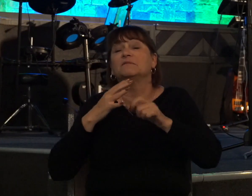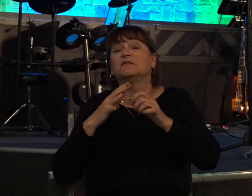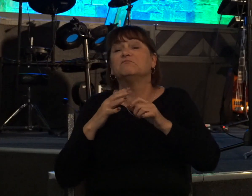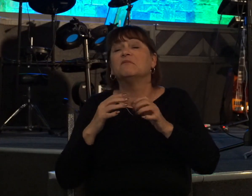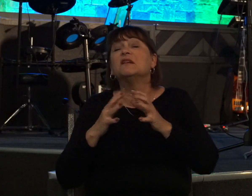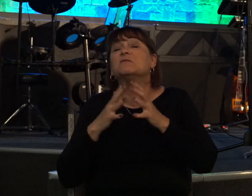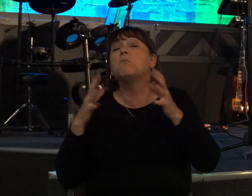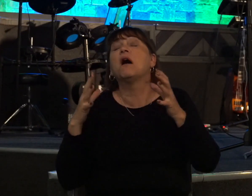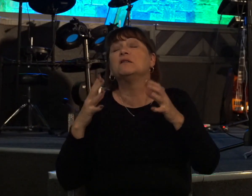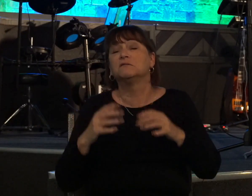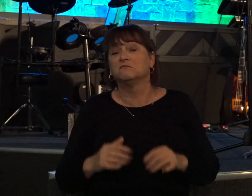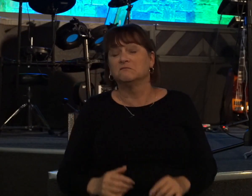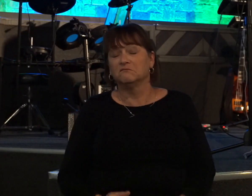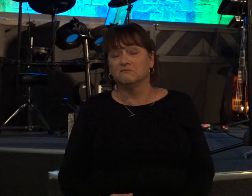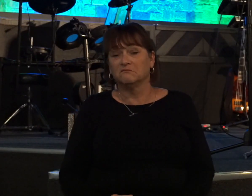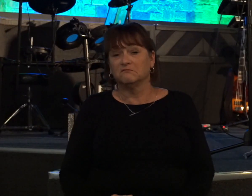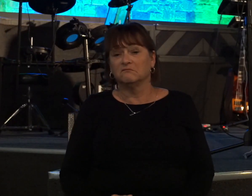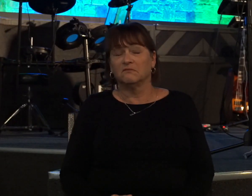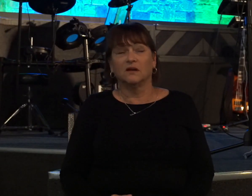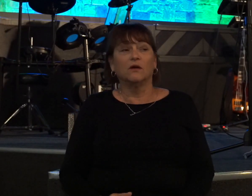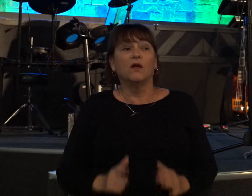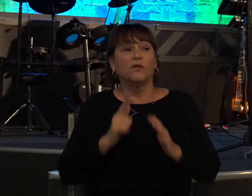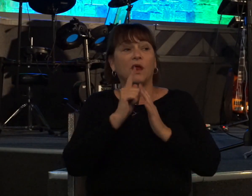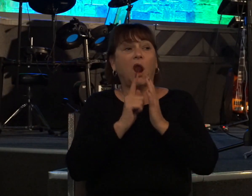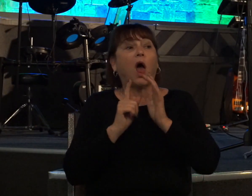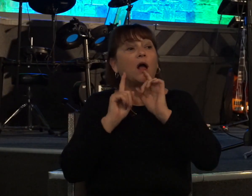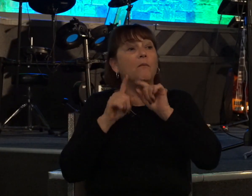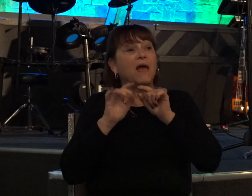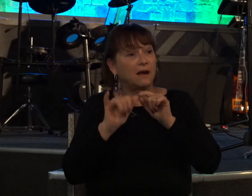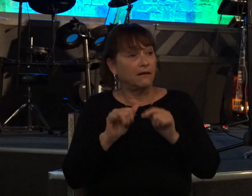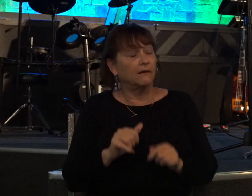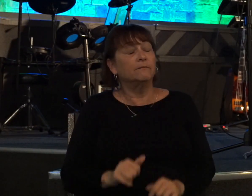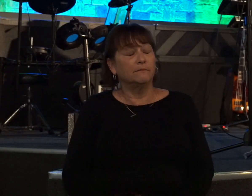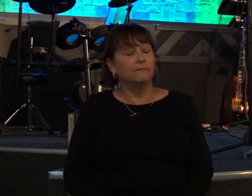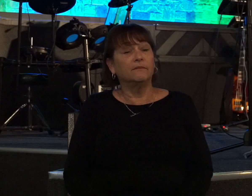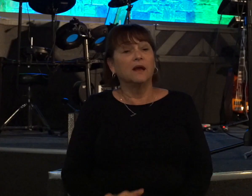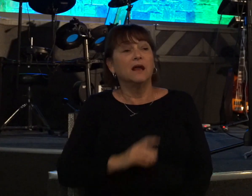which is what the law commanded well david knew the word